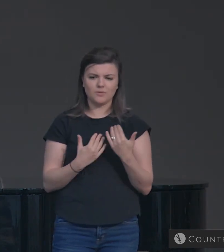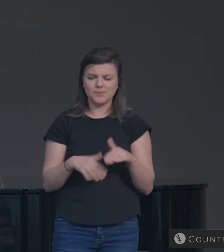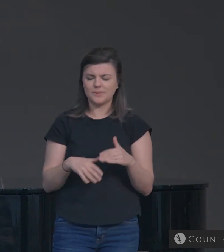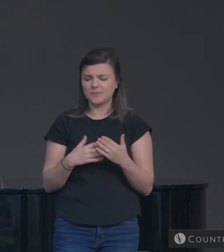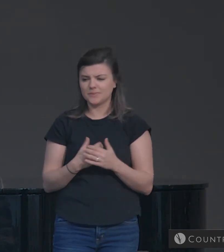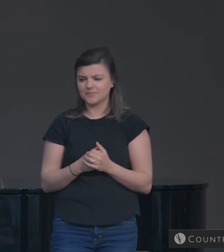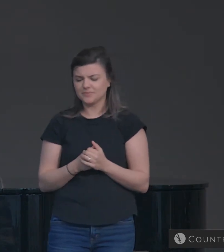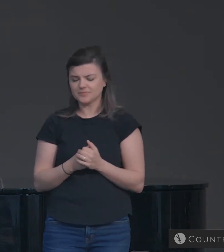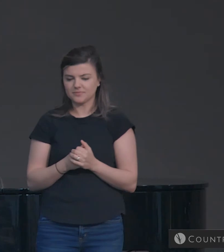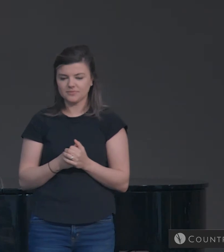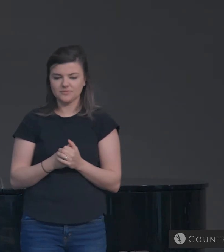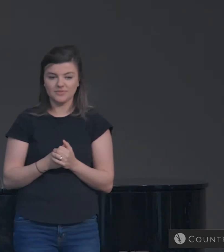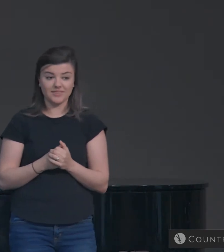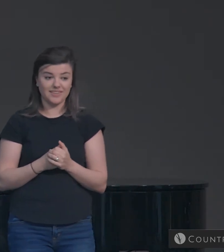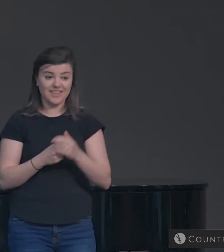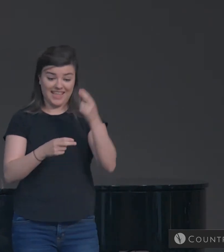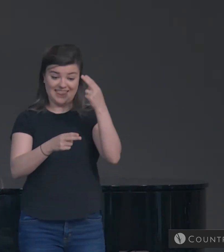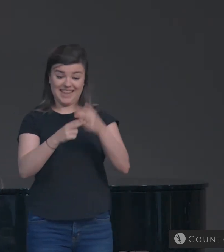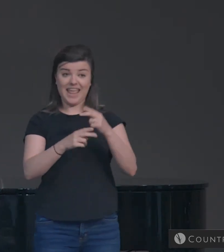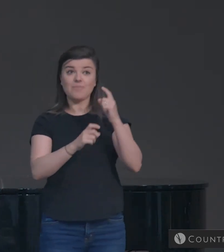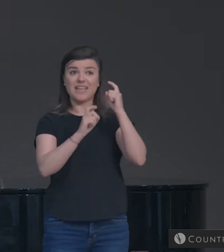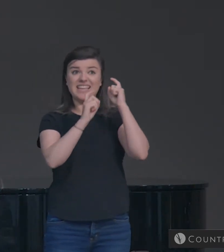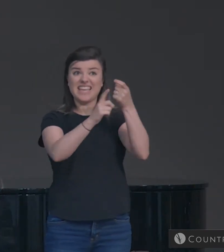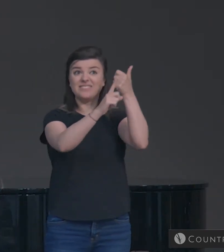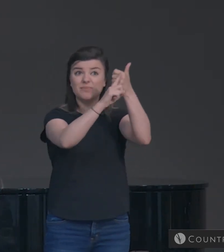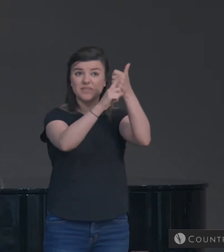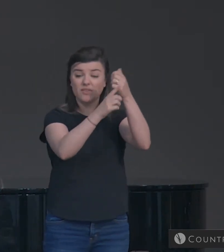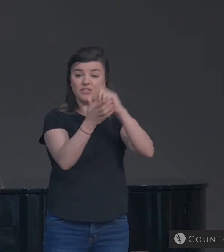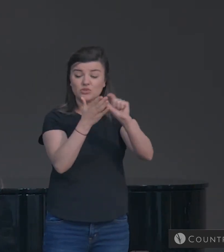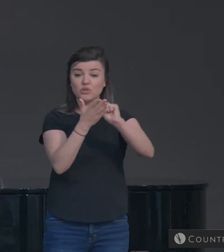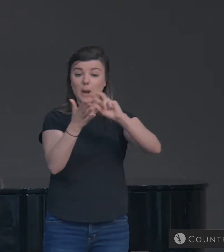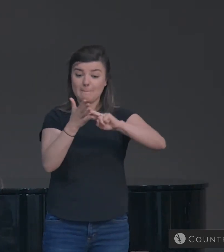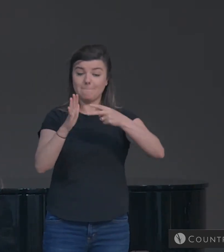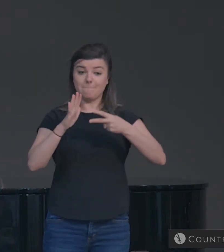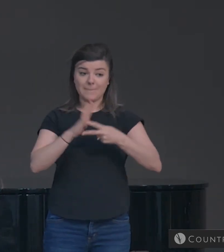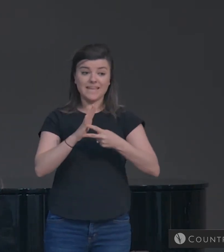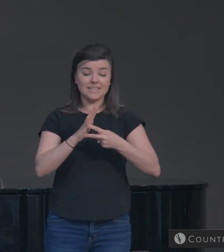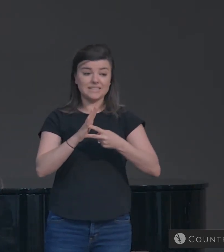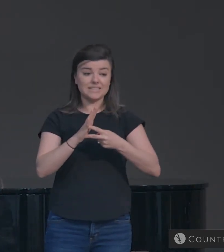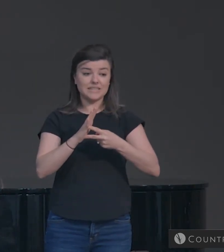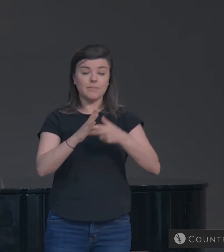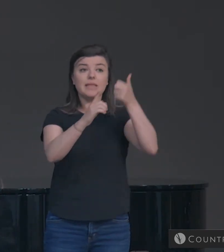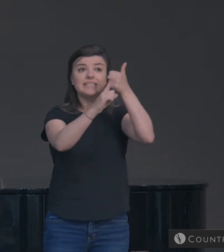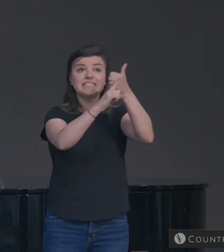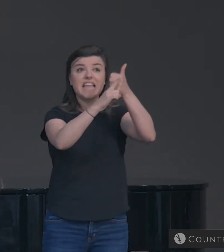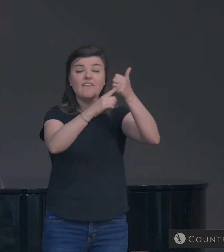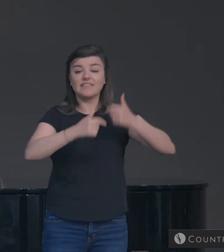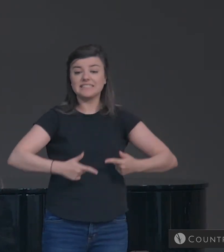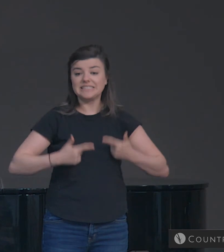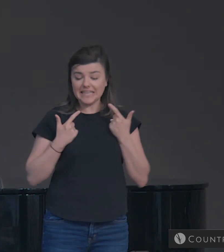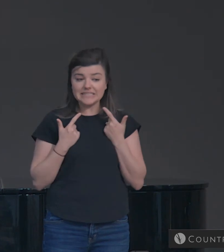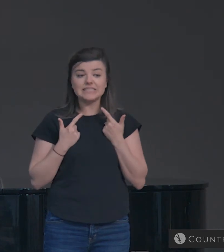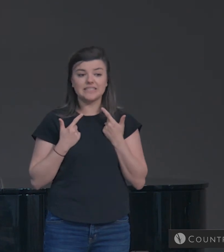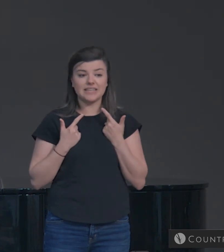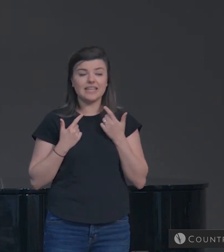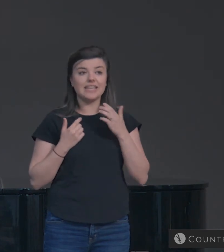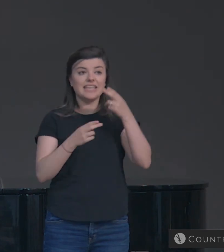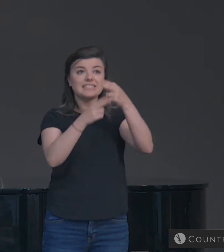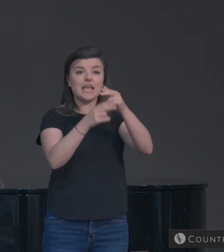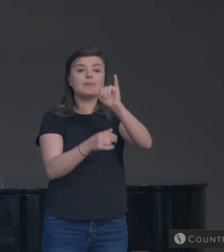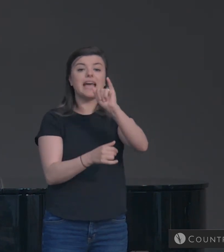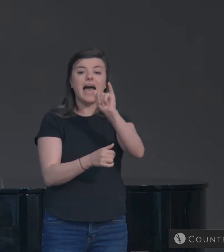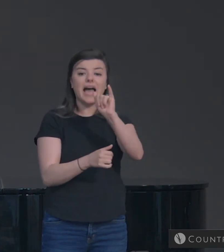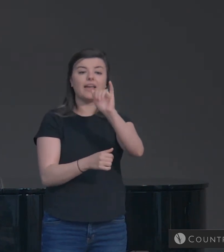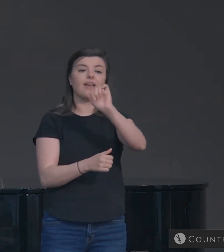In fact, the very name that God gives himself in scripture literally means the self-existing one. His name is I am.